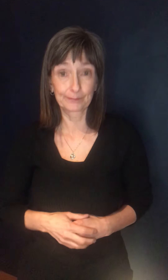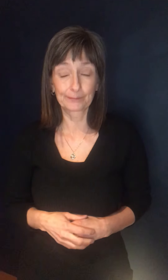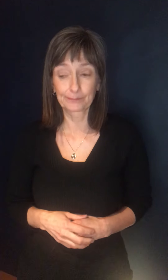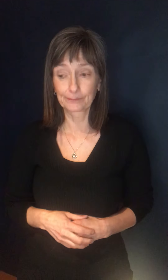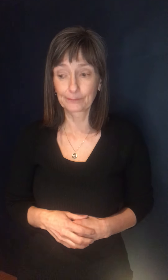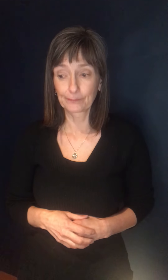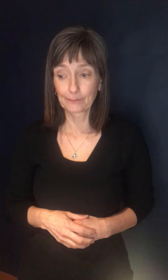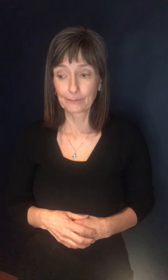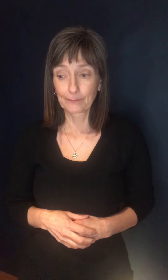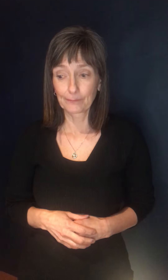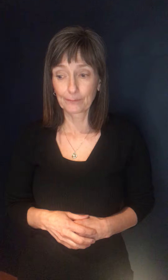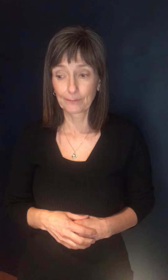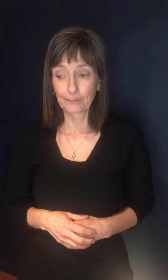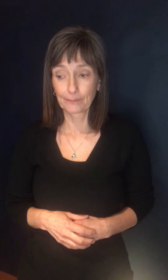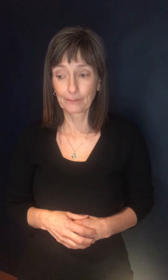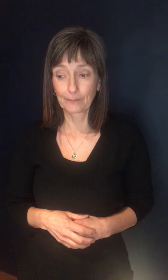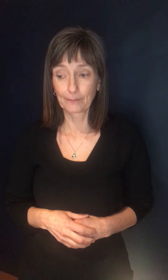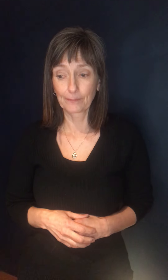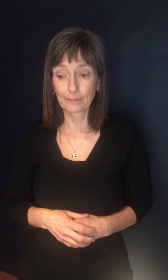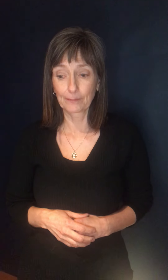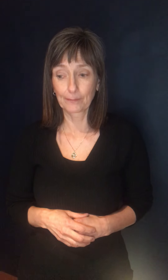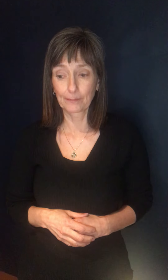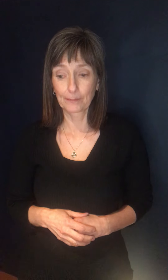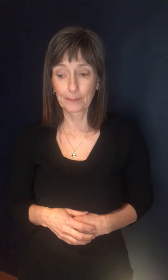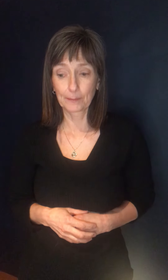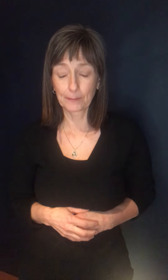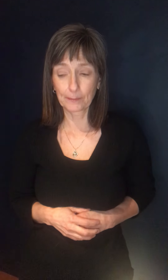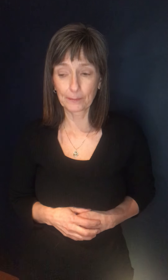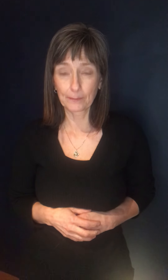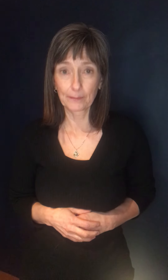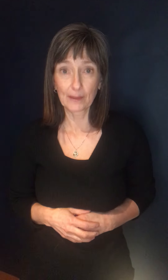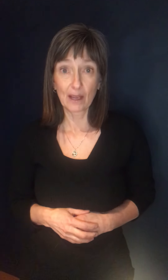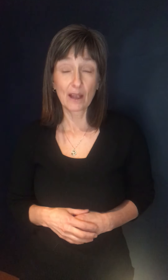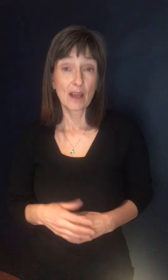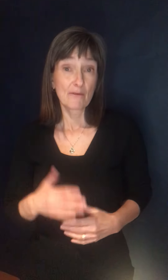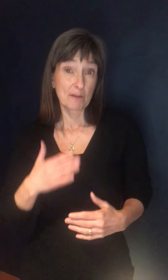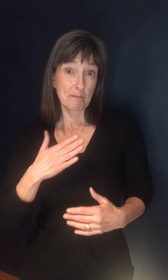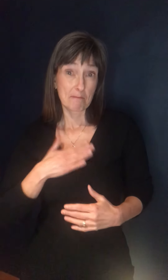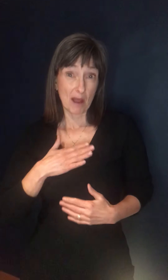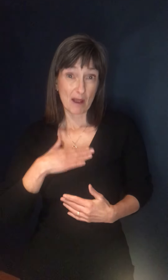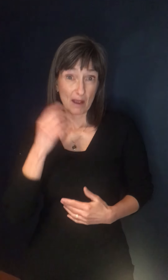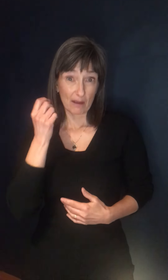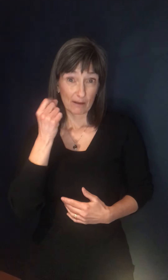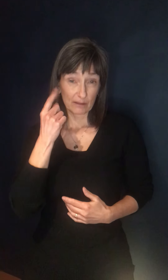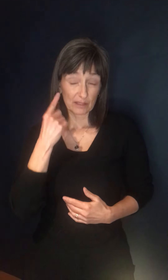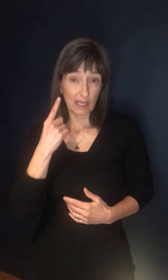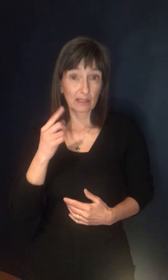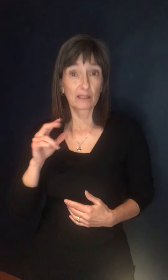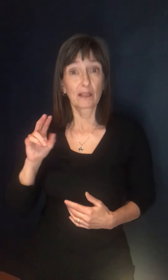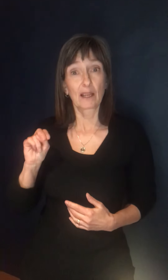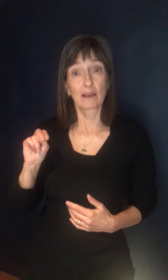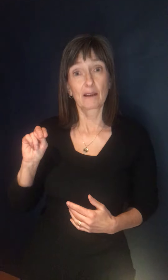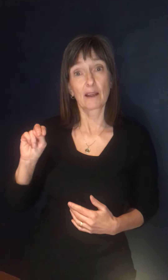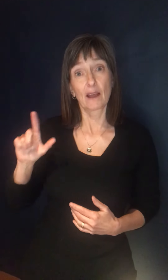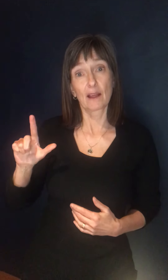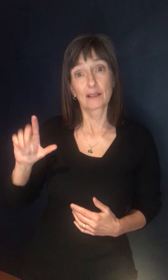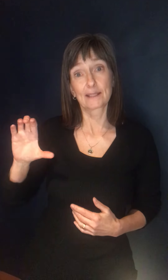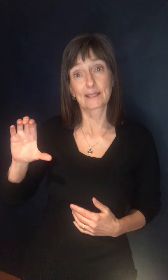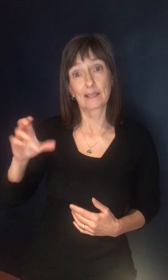Certainly, uh, from the point of view of, um, my information from, uh, an LCHI who oversee the, uh, the